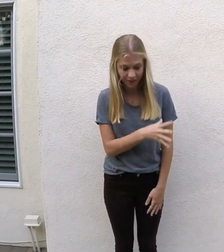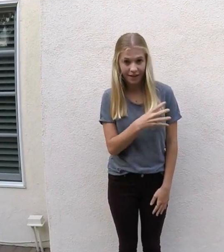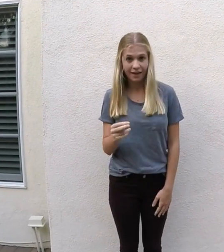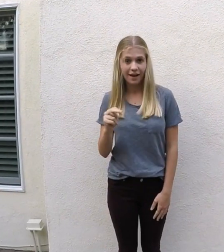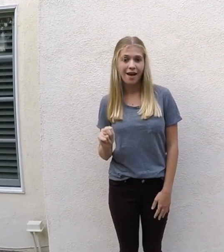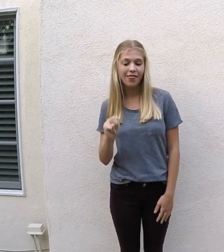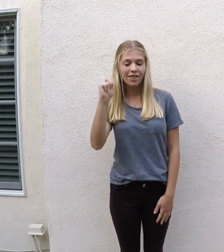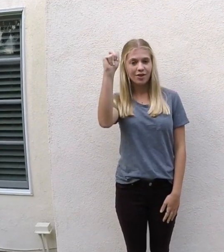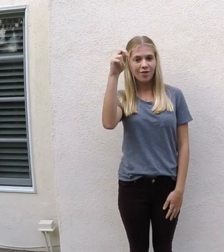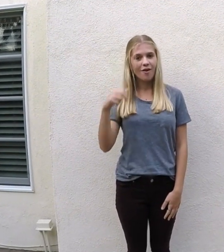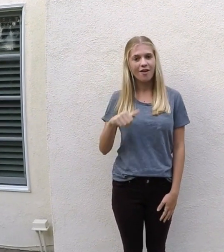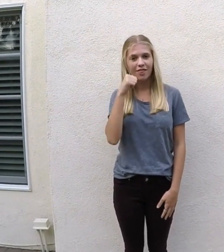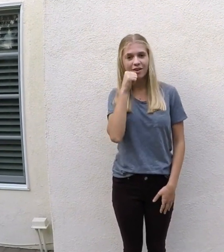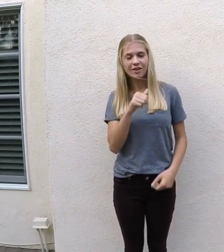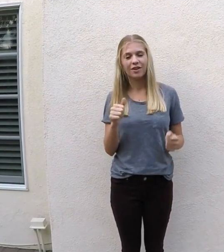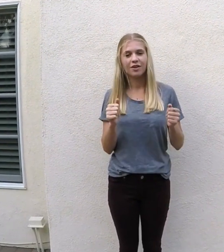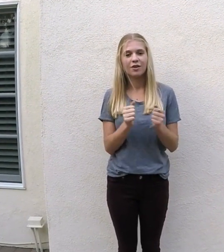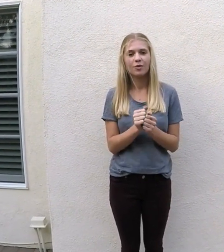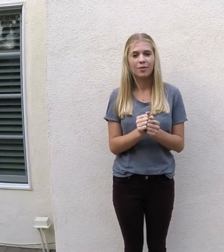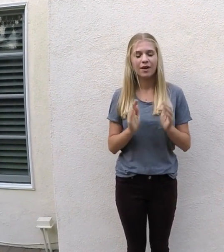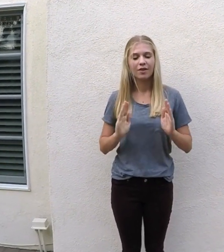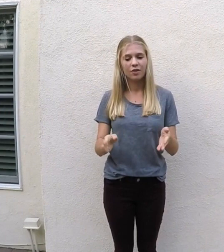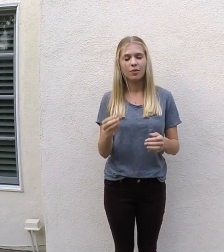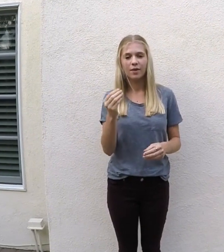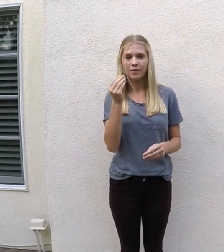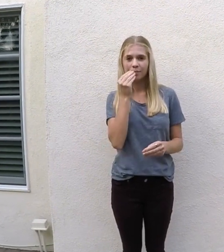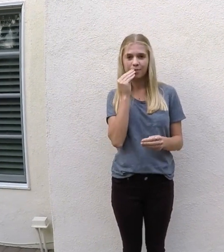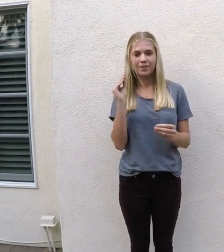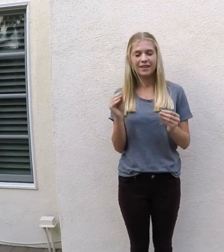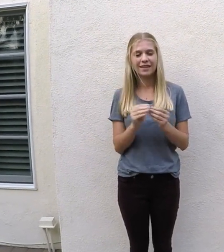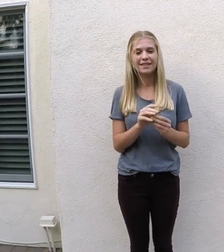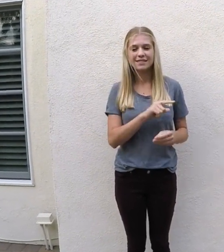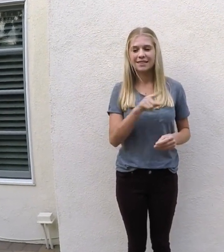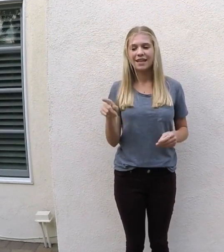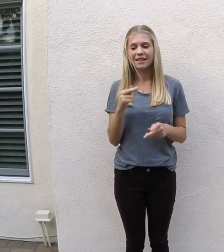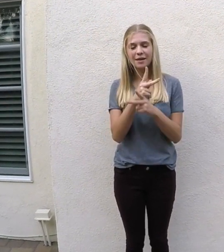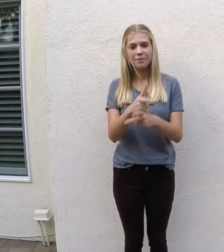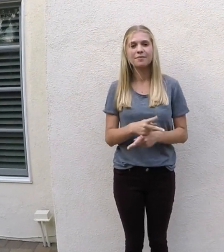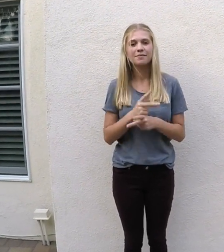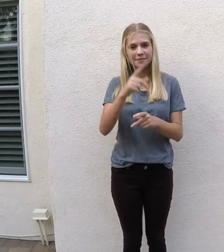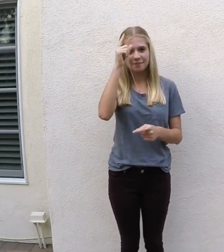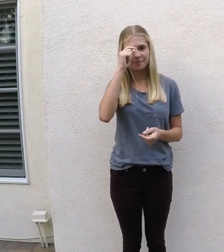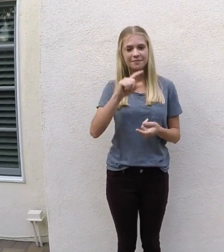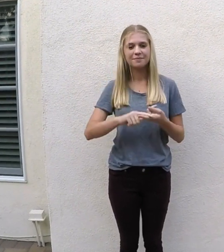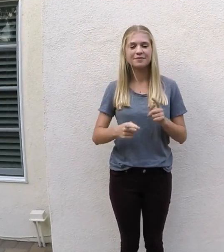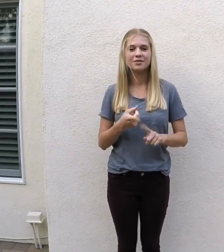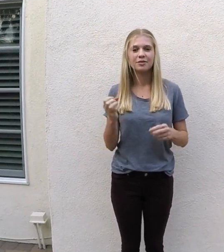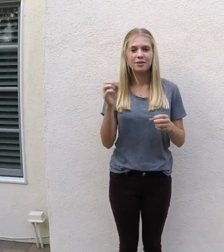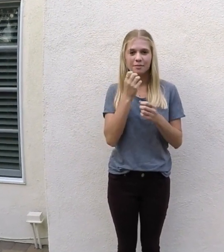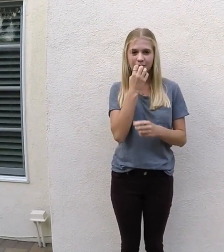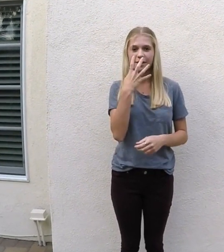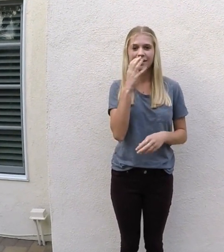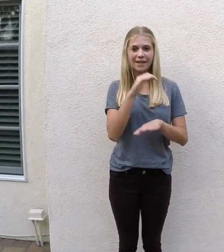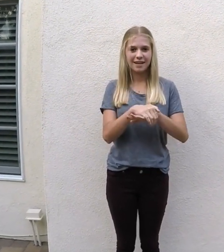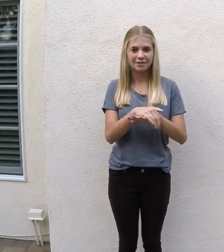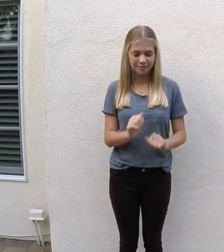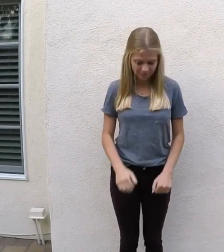And the Northern girls with the way they kiss They keep their boyfriends warm at night